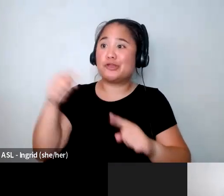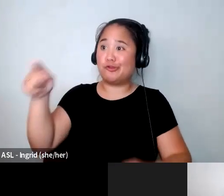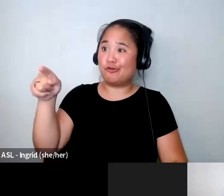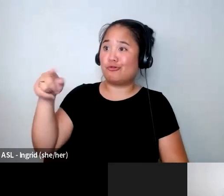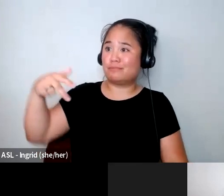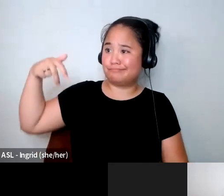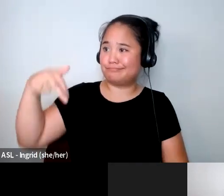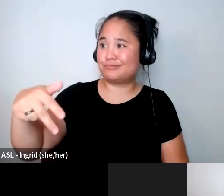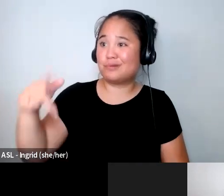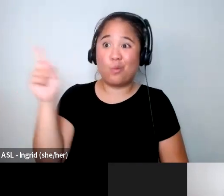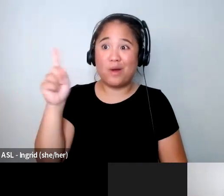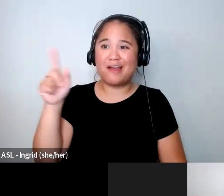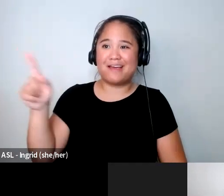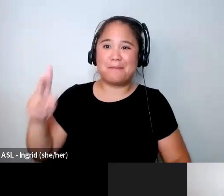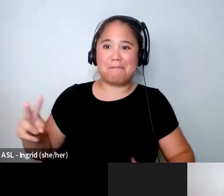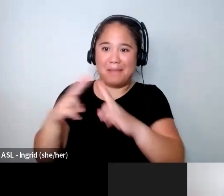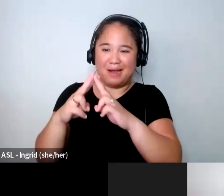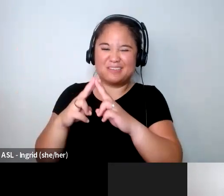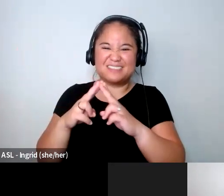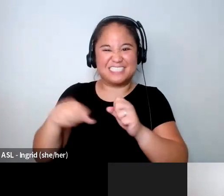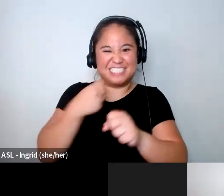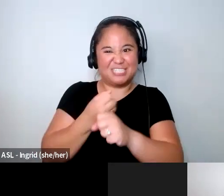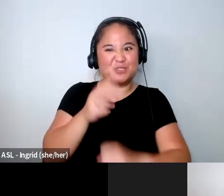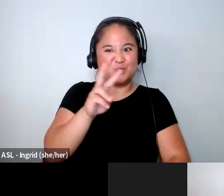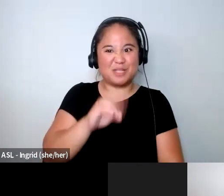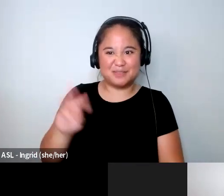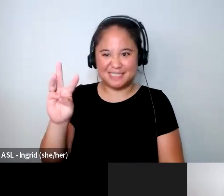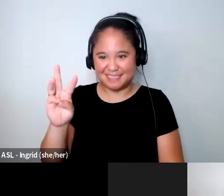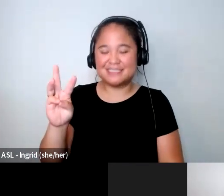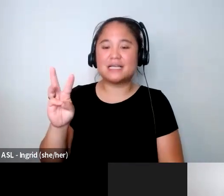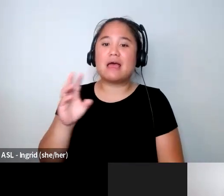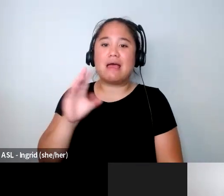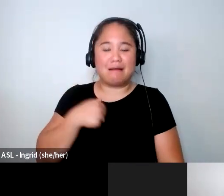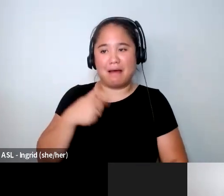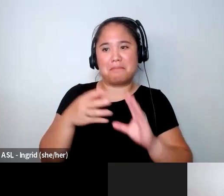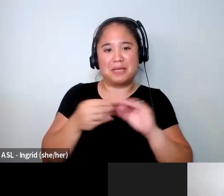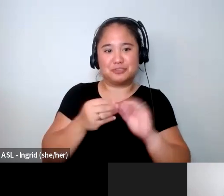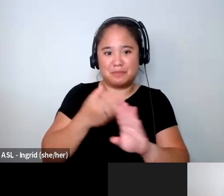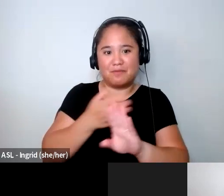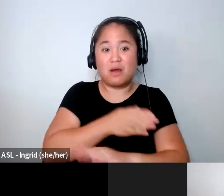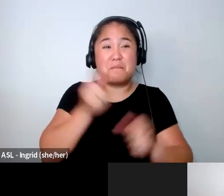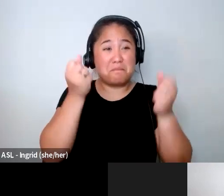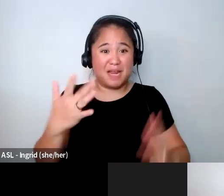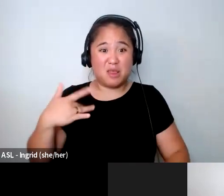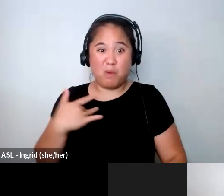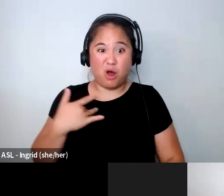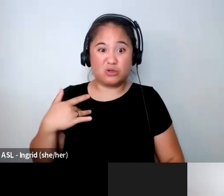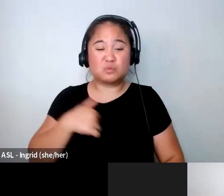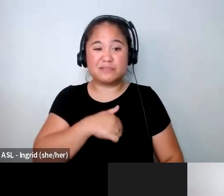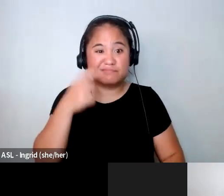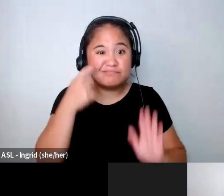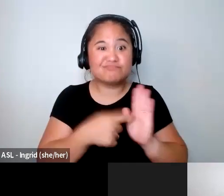at Paris Fashion Week I mean the year was 2006 and as I had mentioned a lot of the models we saw in the media